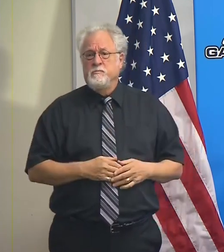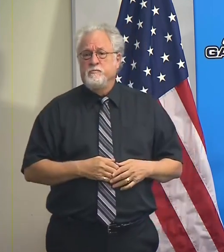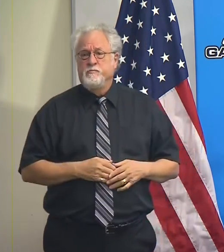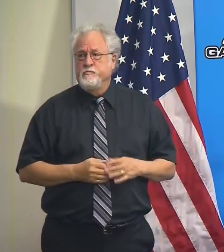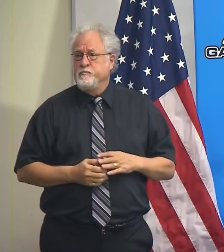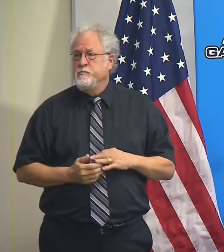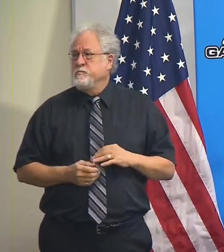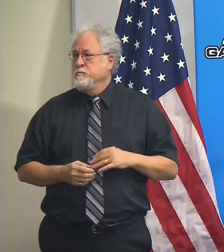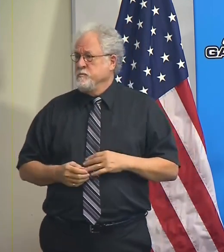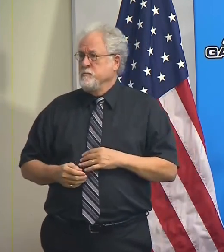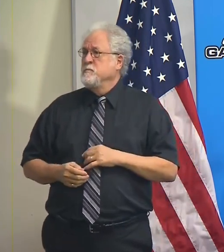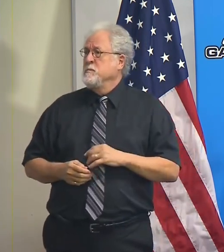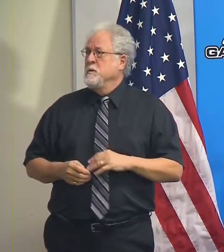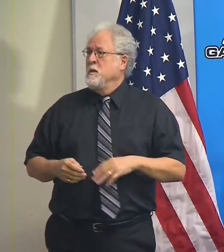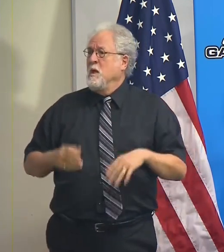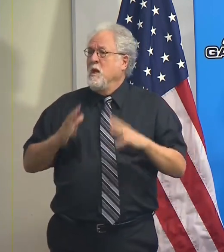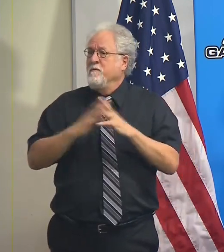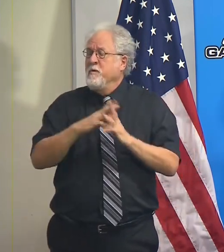Yes, sir.